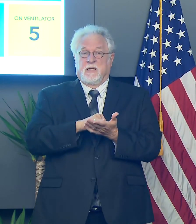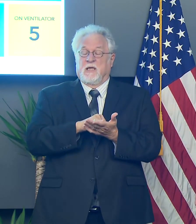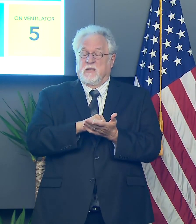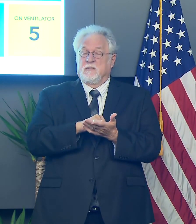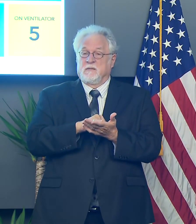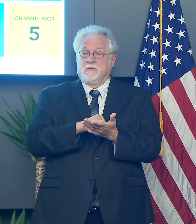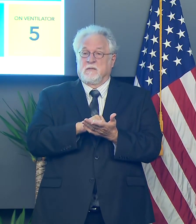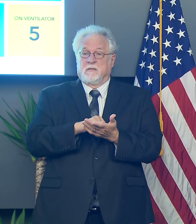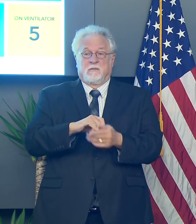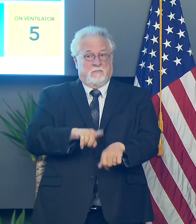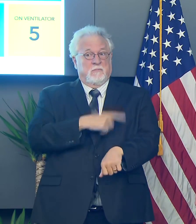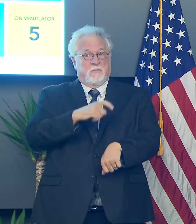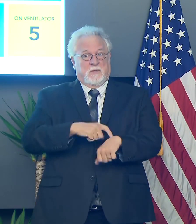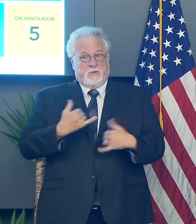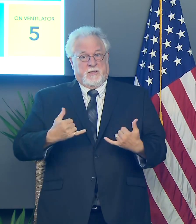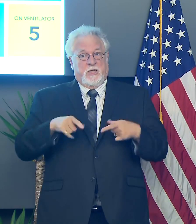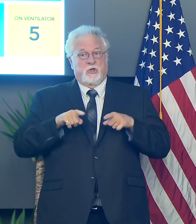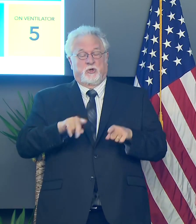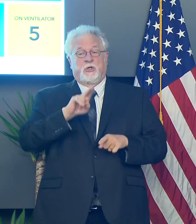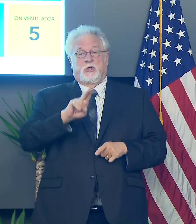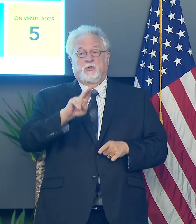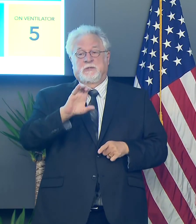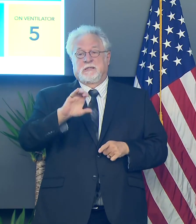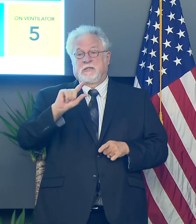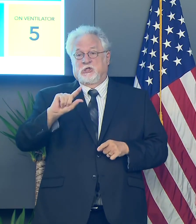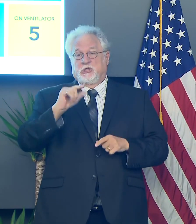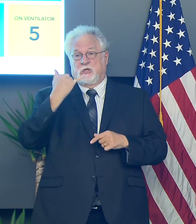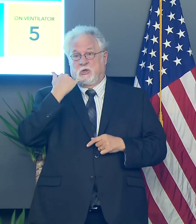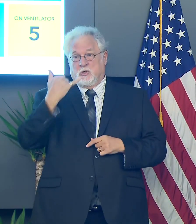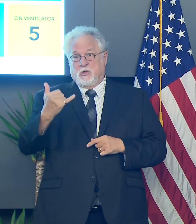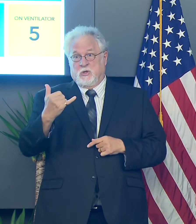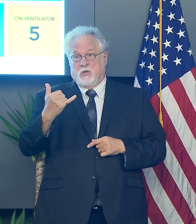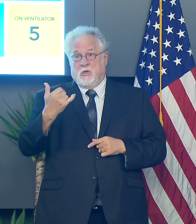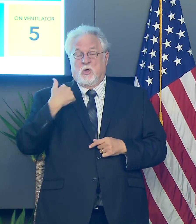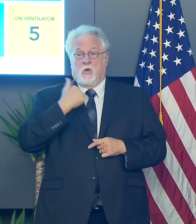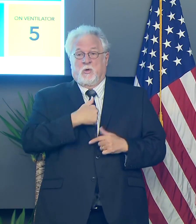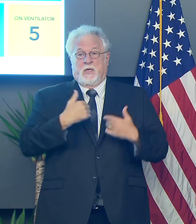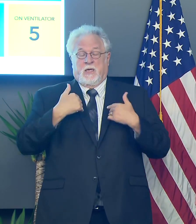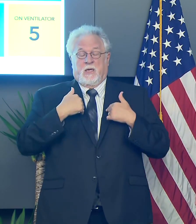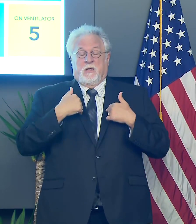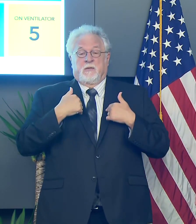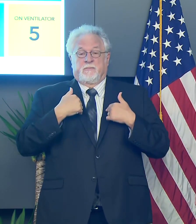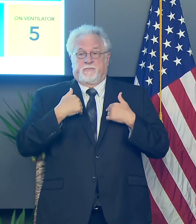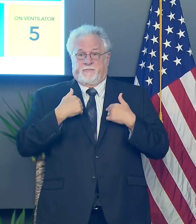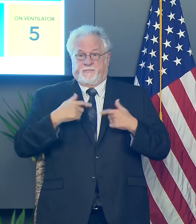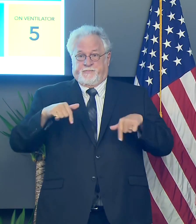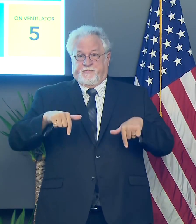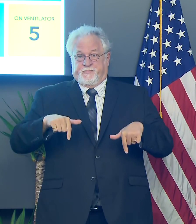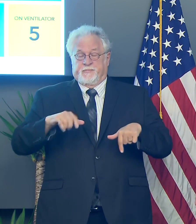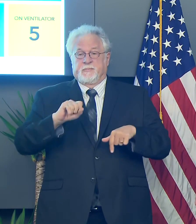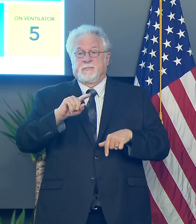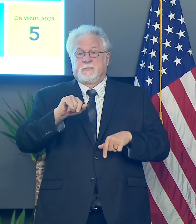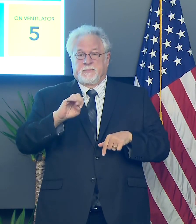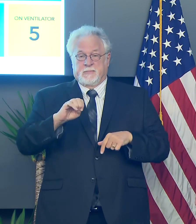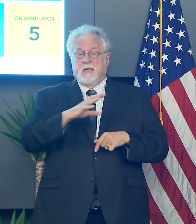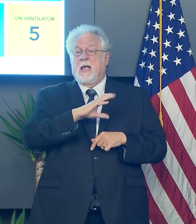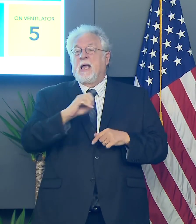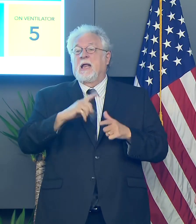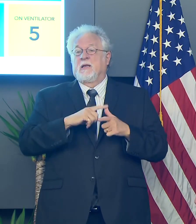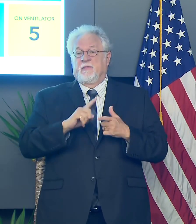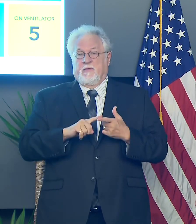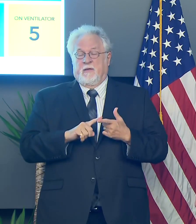some length today during the UCG call that, that we had, um, here at the state level. And then again,